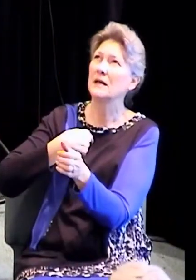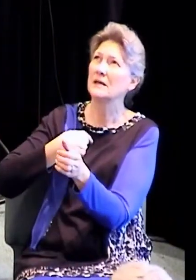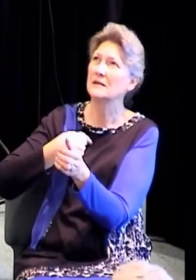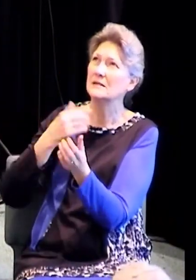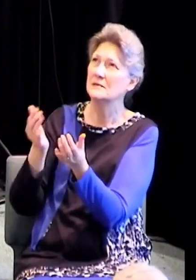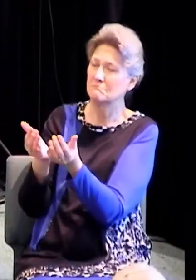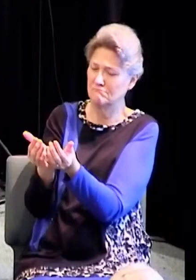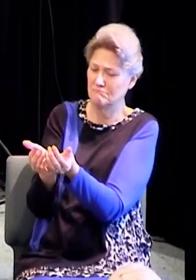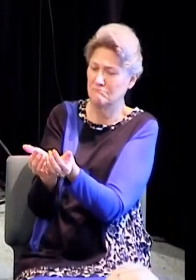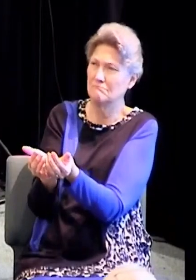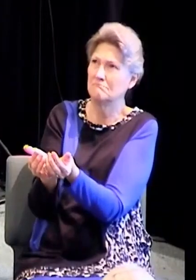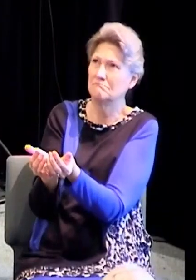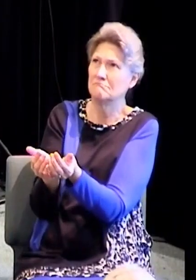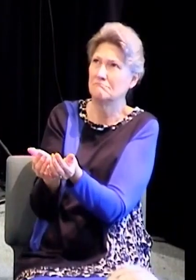he's all over my case today